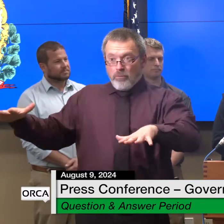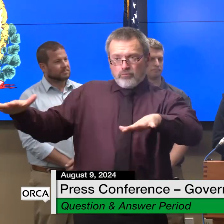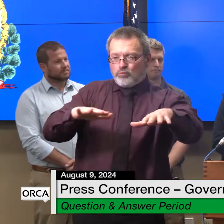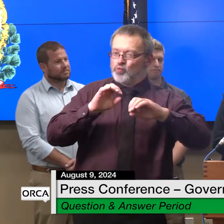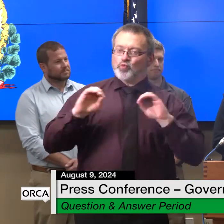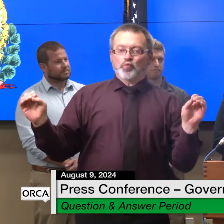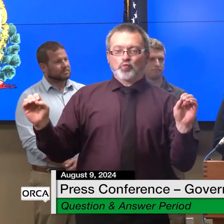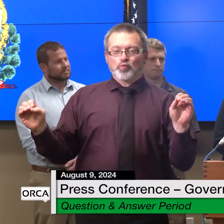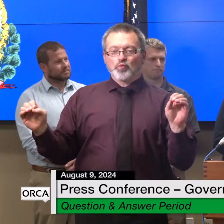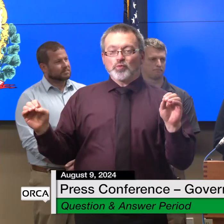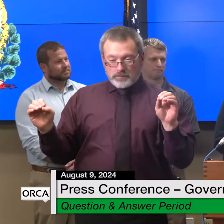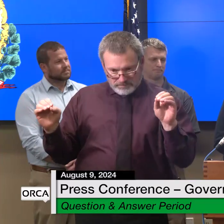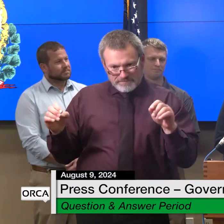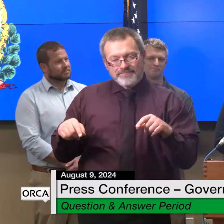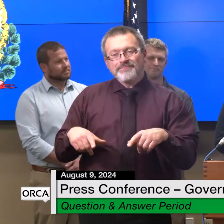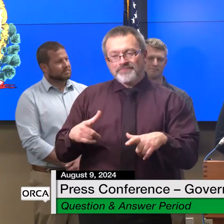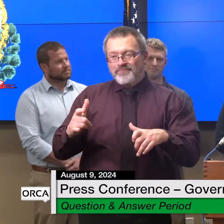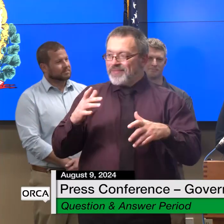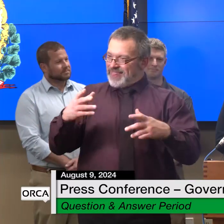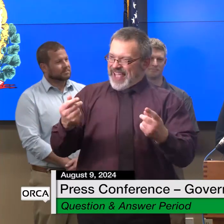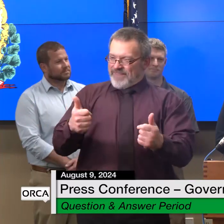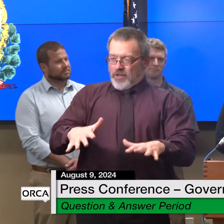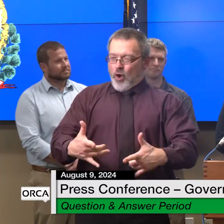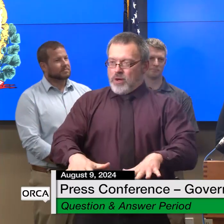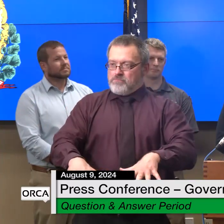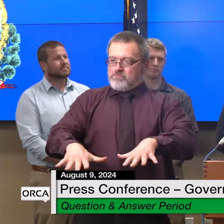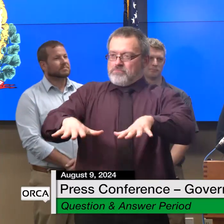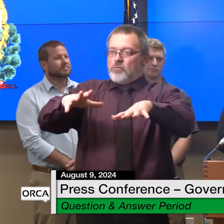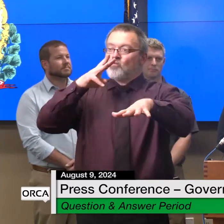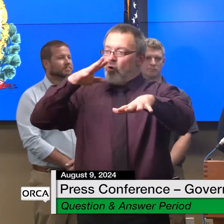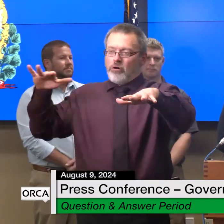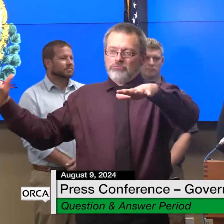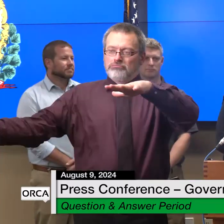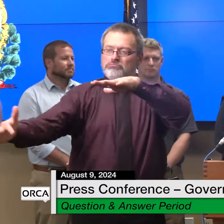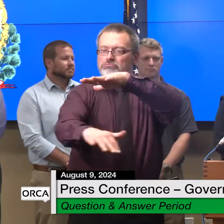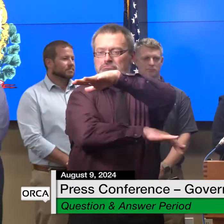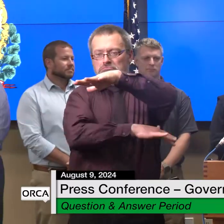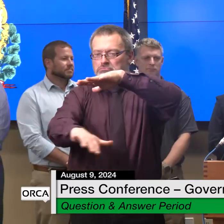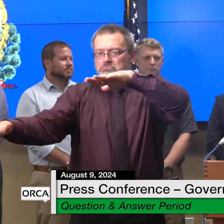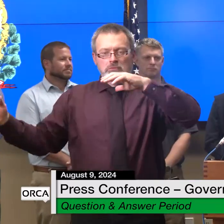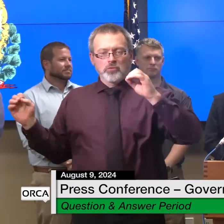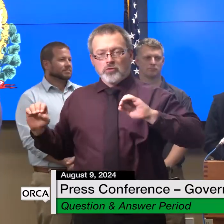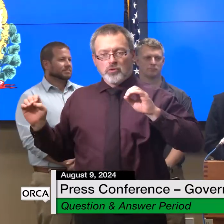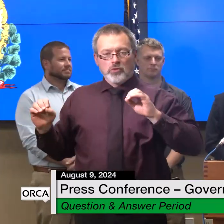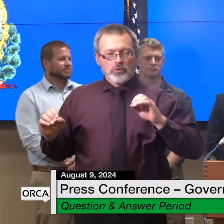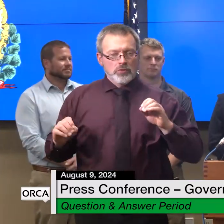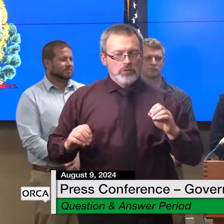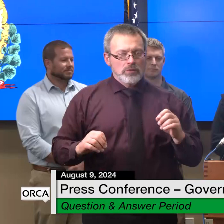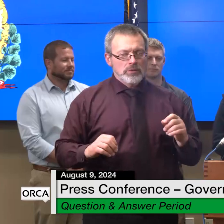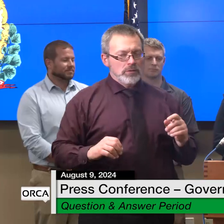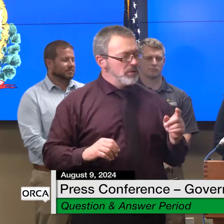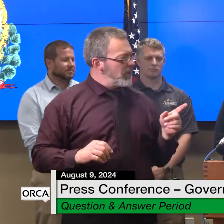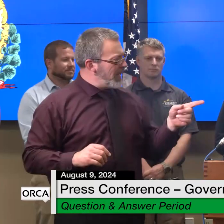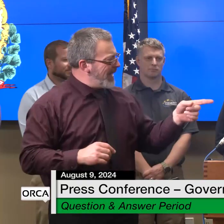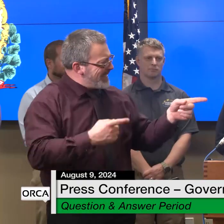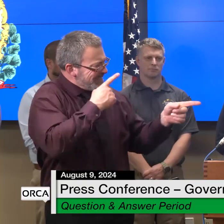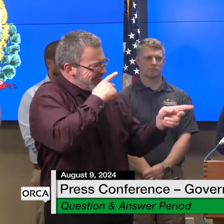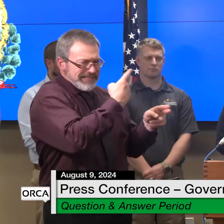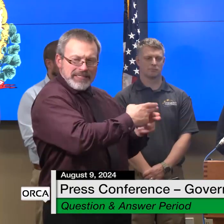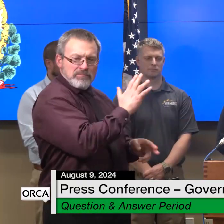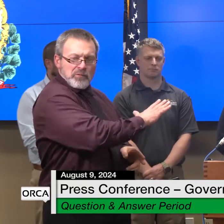as you said thank you you're welcome stacy was it would you mind introducing yourself oh yes i'm stacy andre